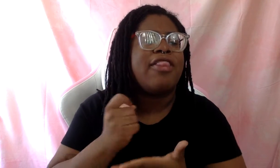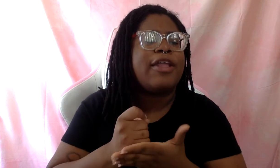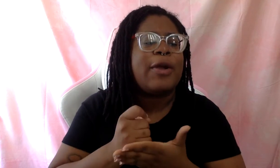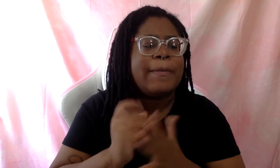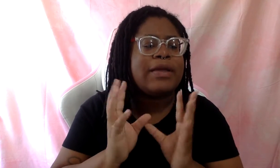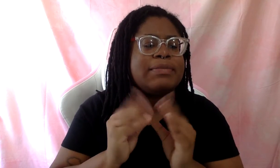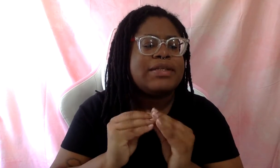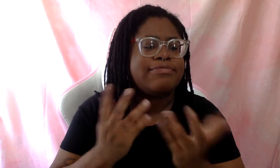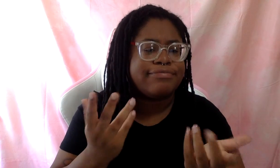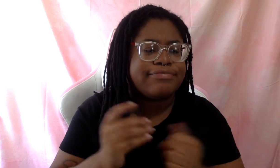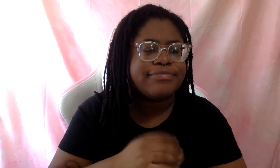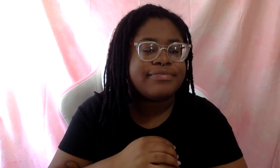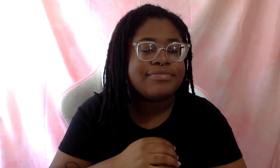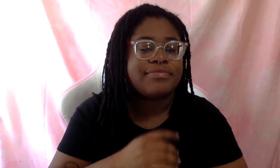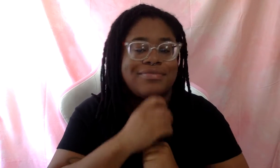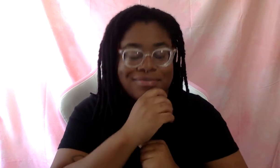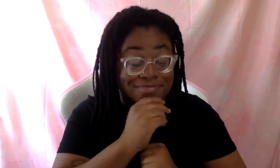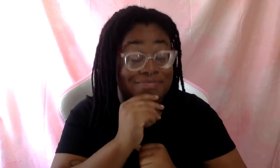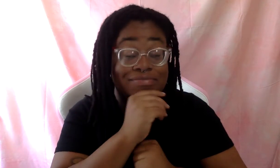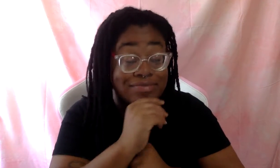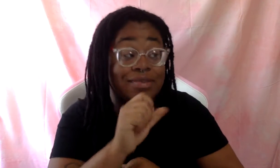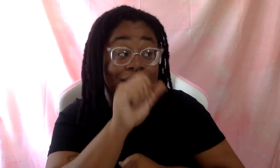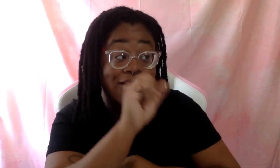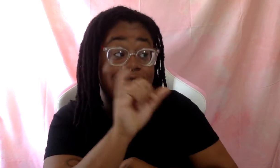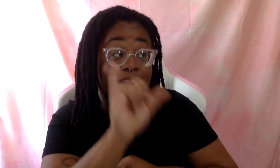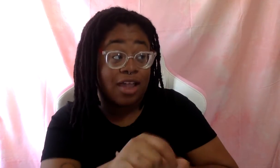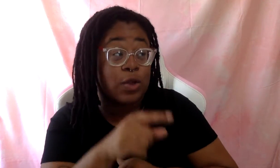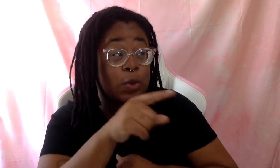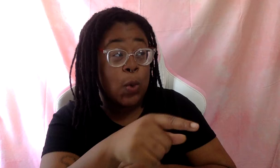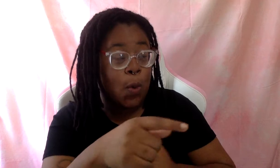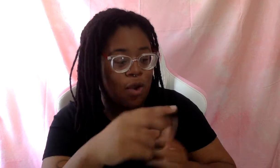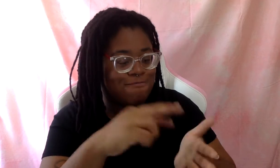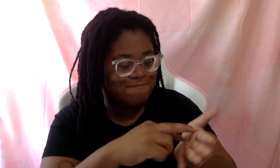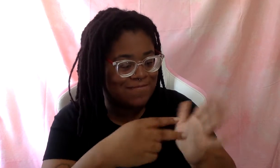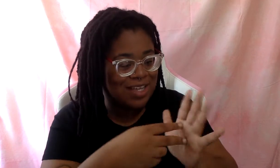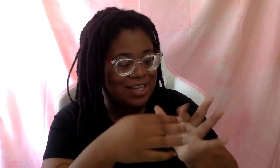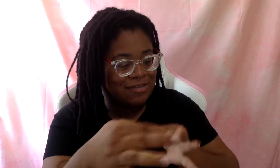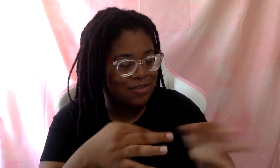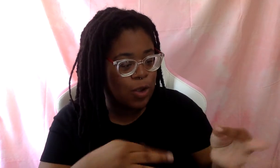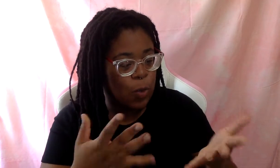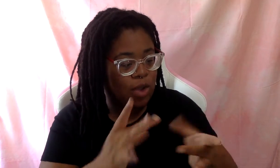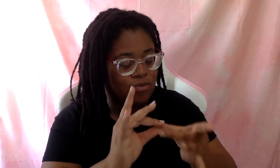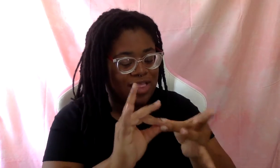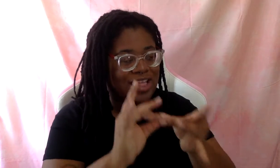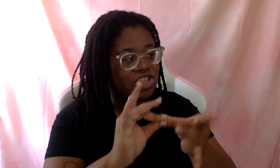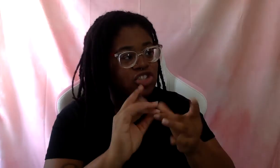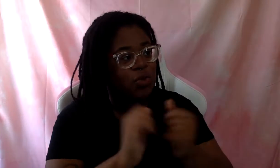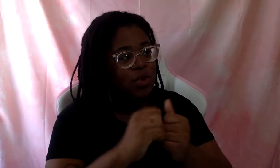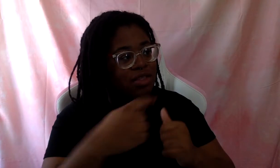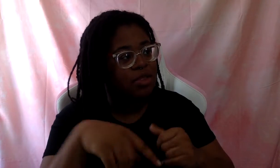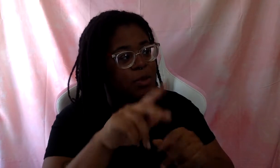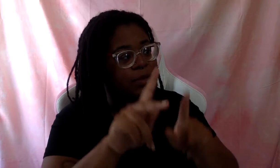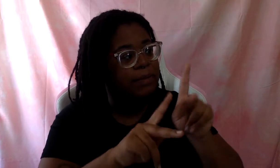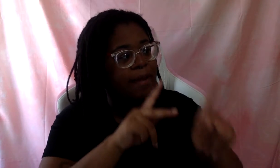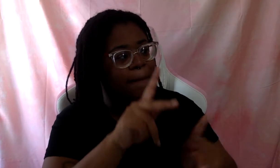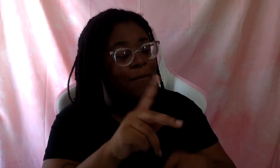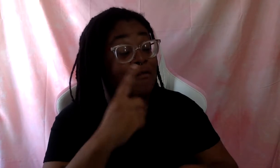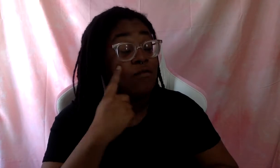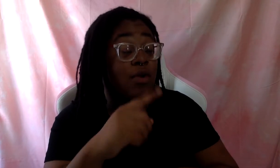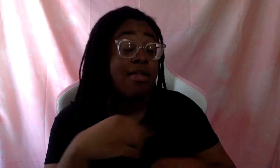And I, I love that you are defining these relationships with these people because for a very long time,